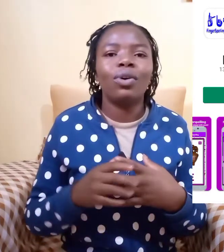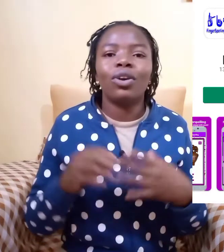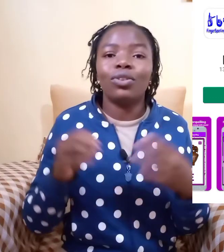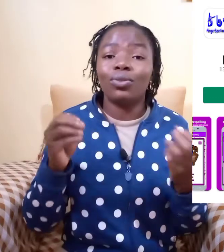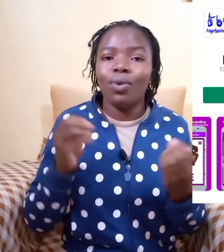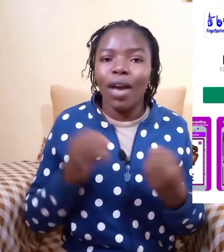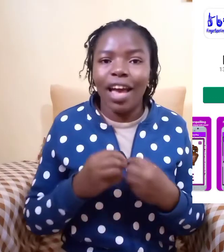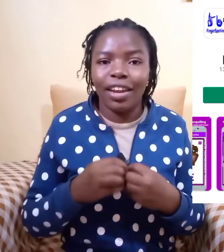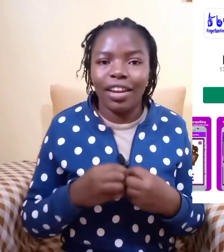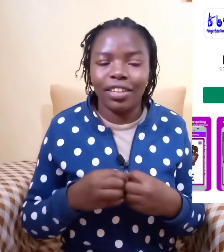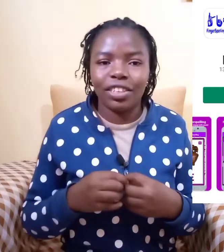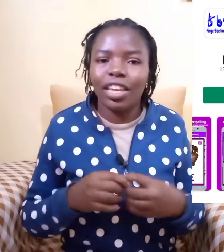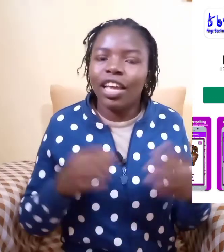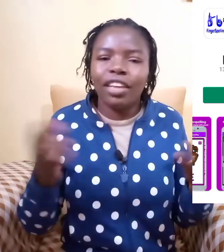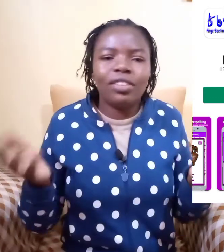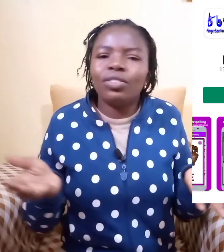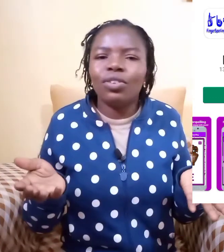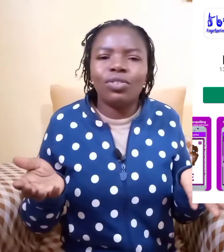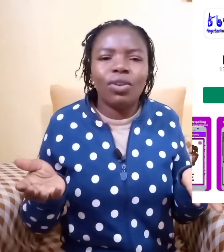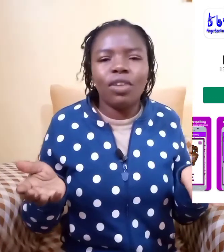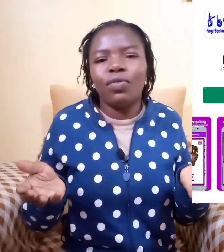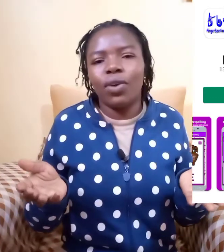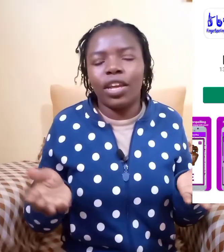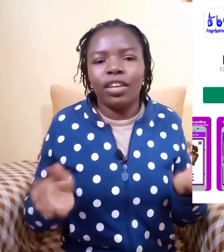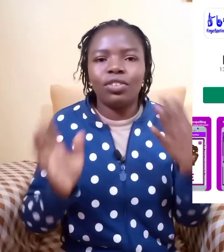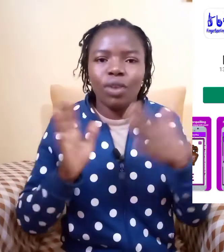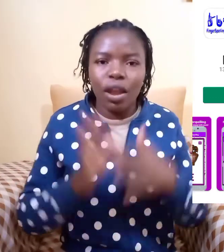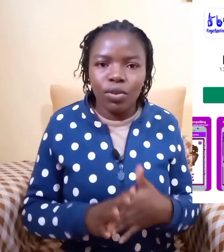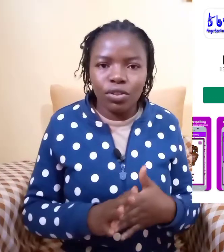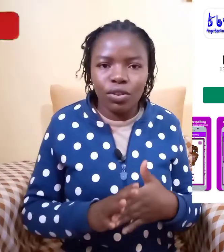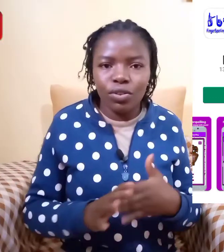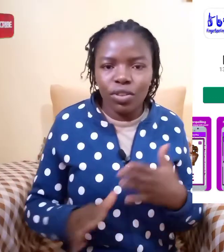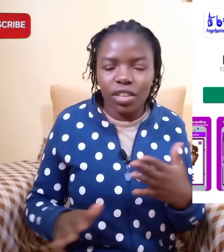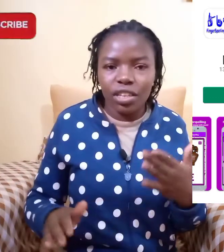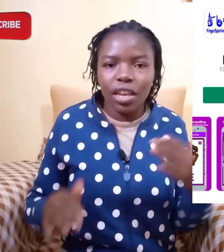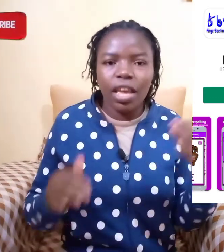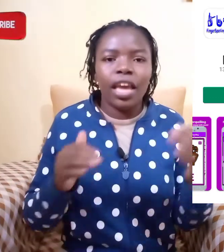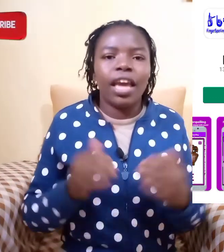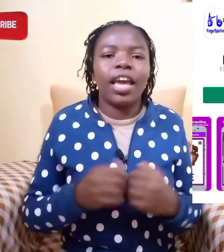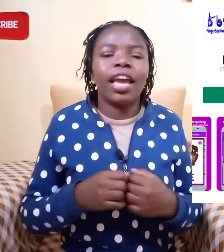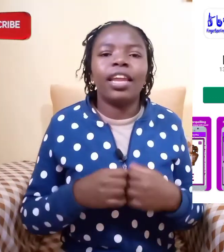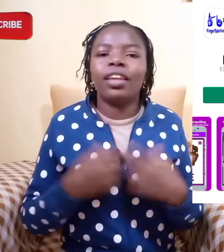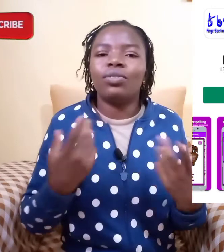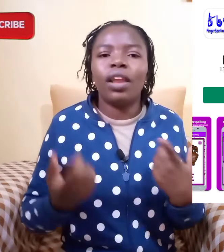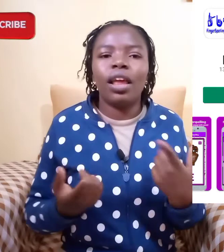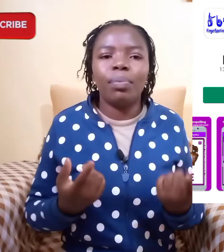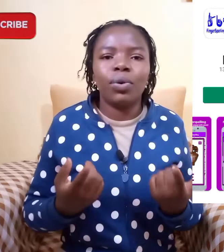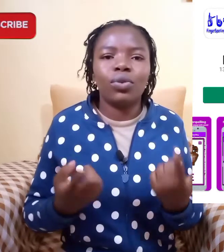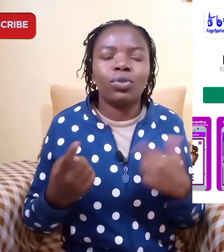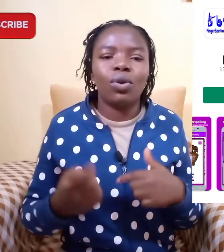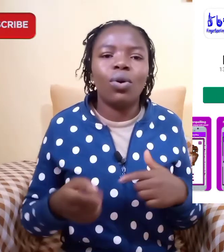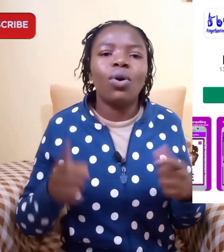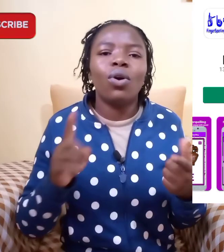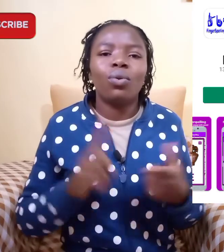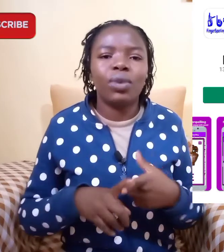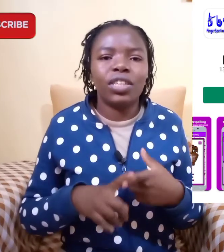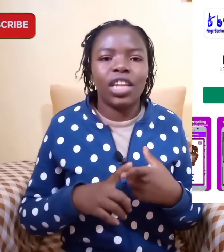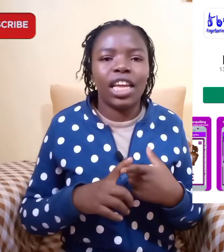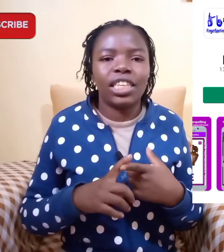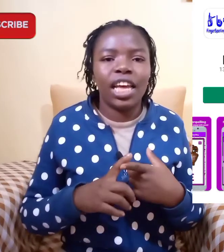to arrange it is not only for kids you can also use it and it will help you to know which letter